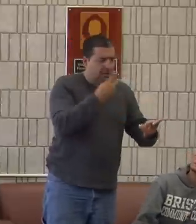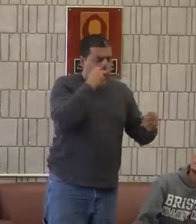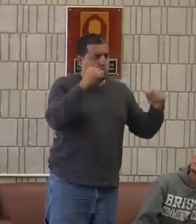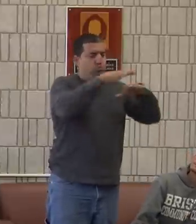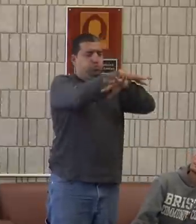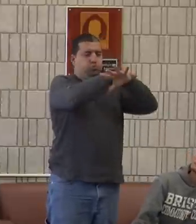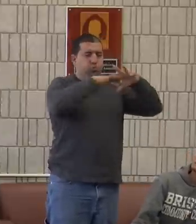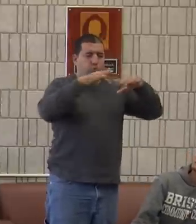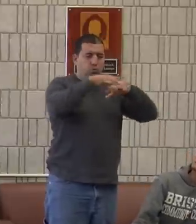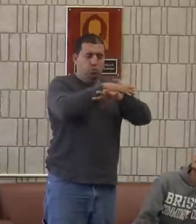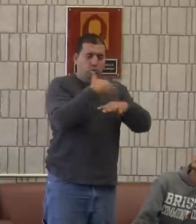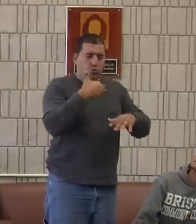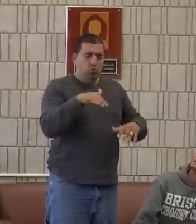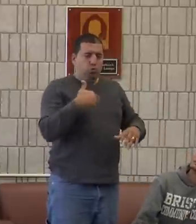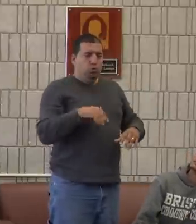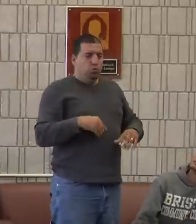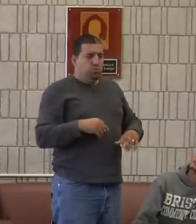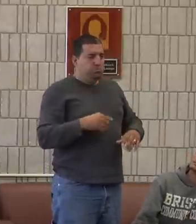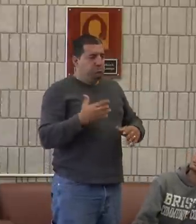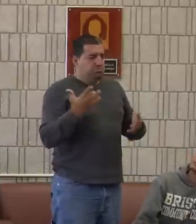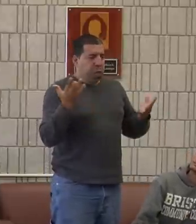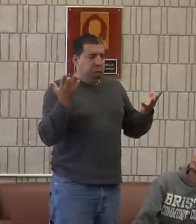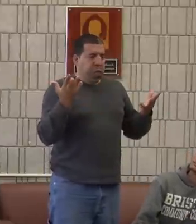did go to visit, and I saw so many deaf people.